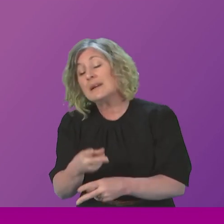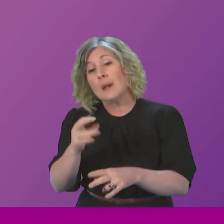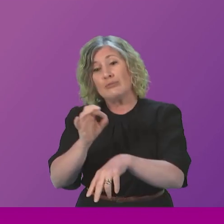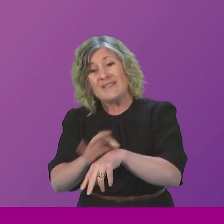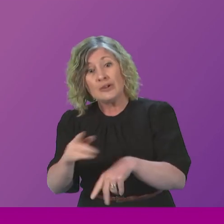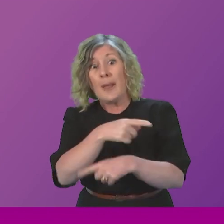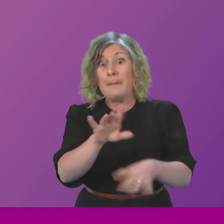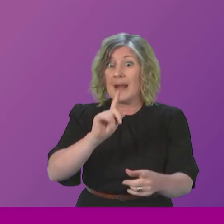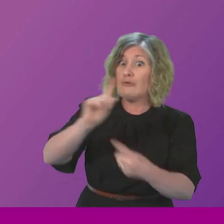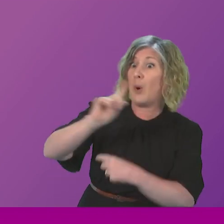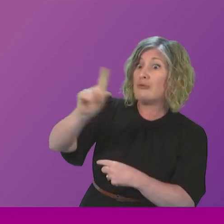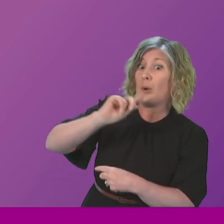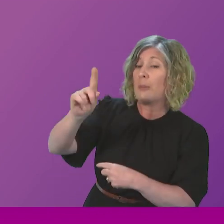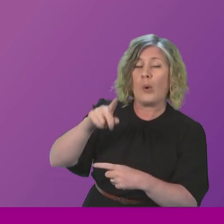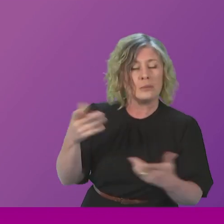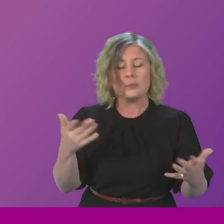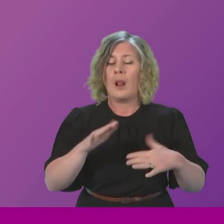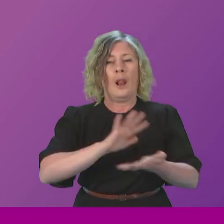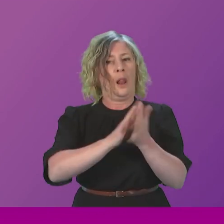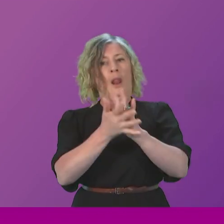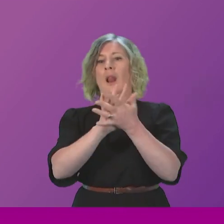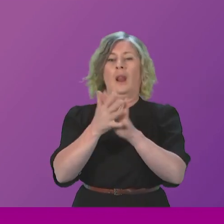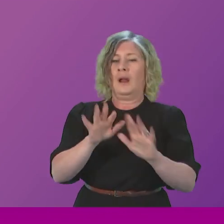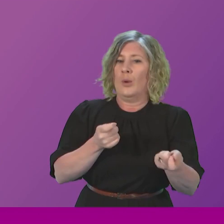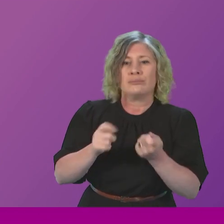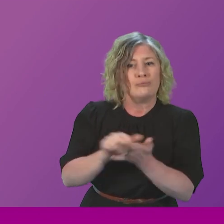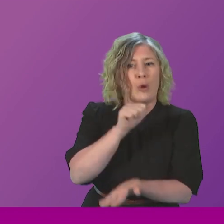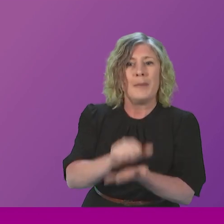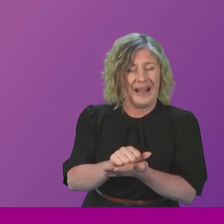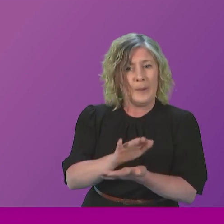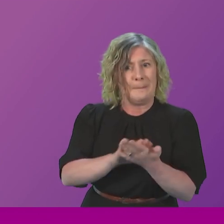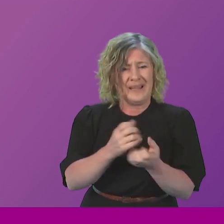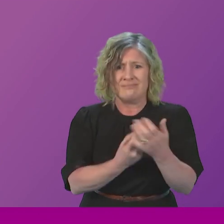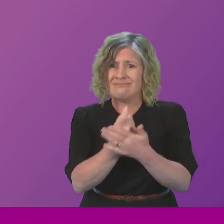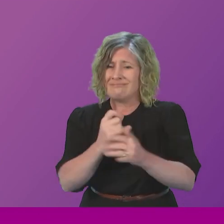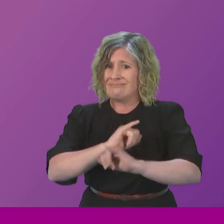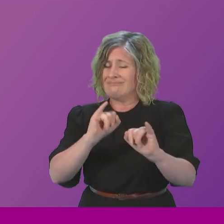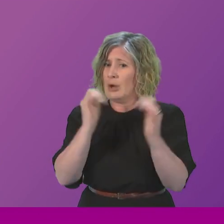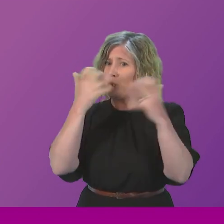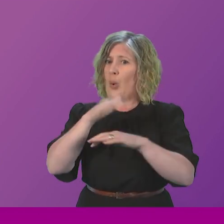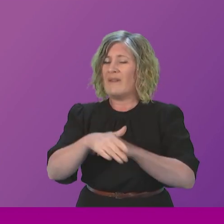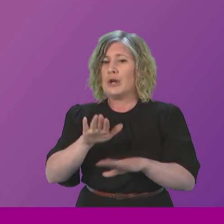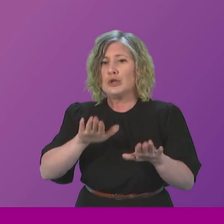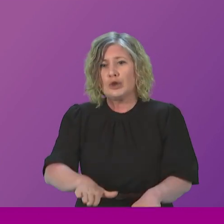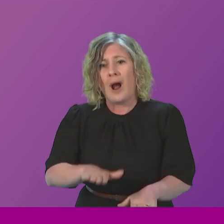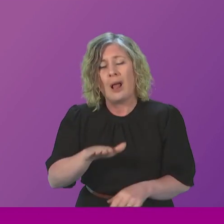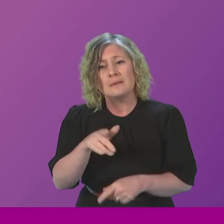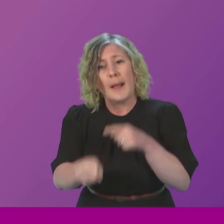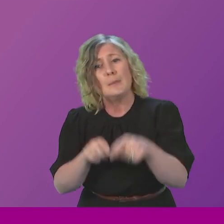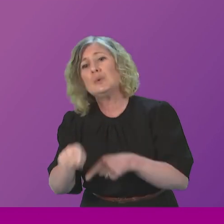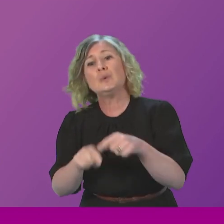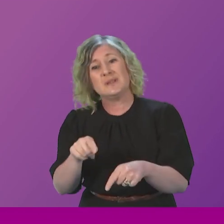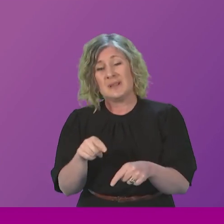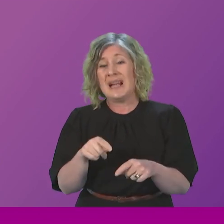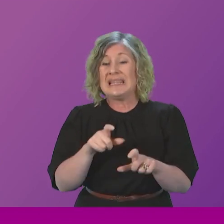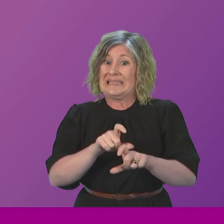mishandled in relation to ongoing unresolved child abuse and child protection concerns. The current ongoing Scottish